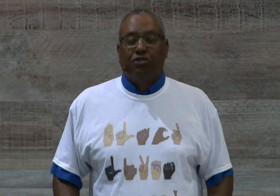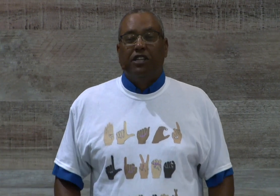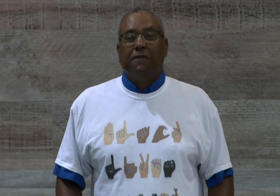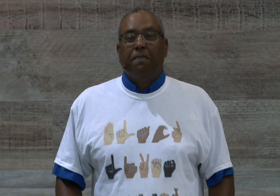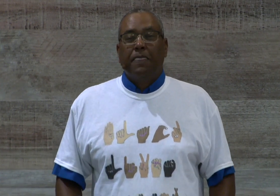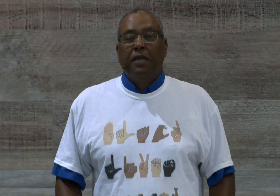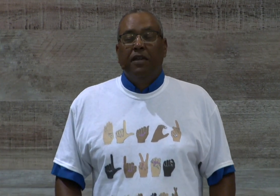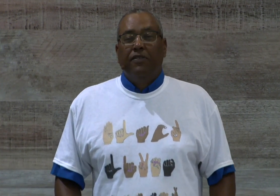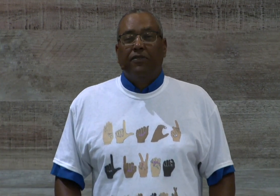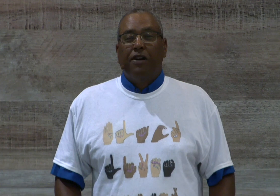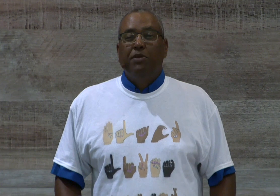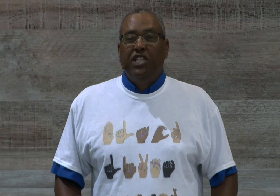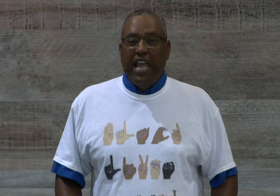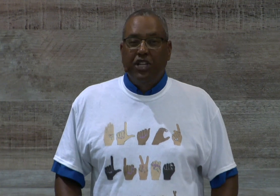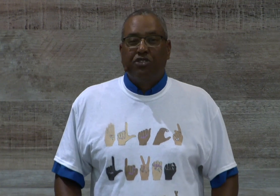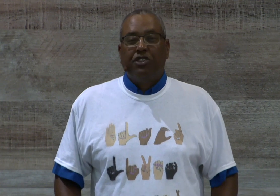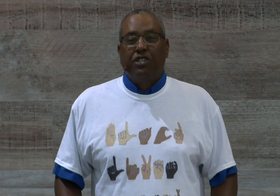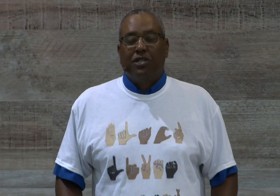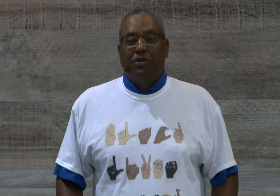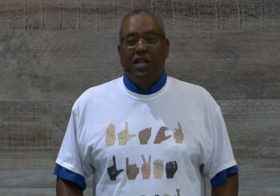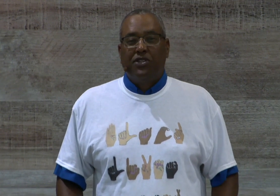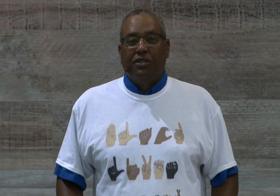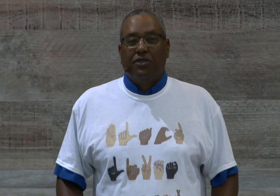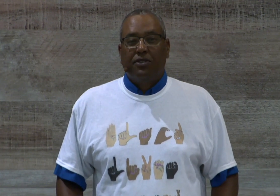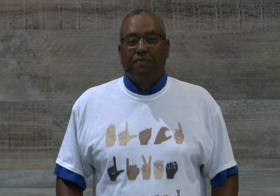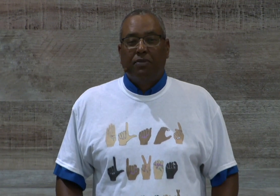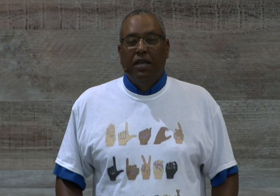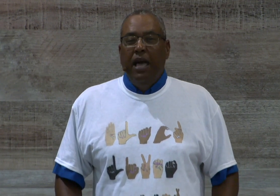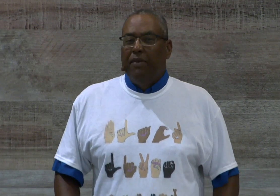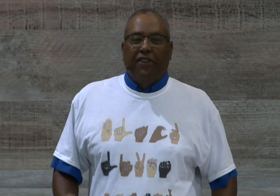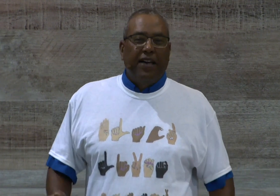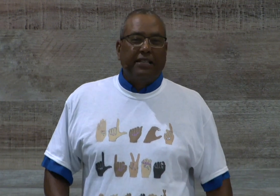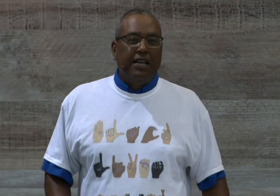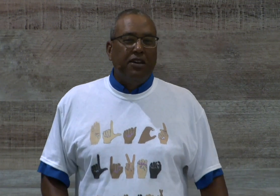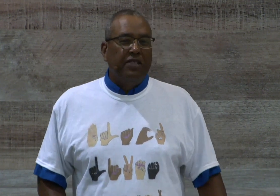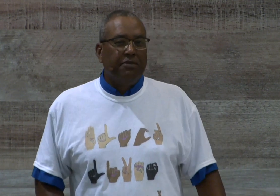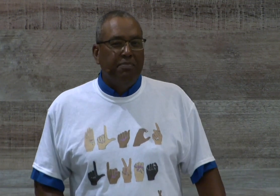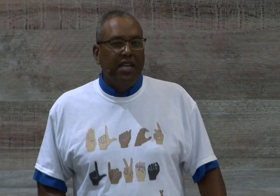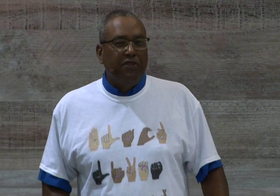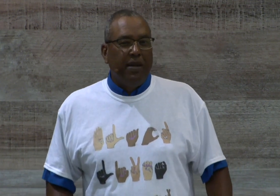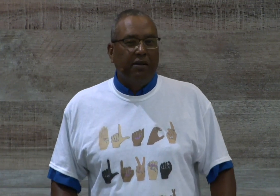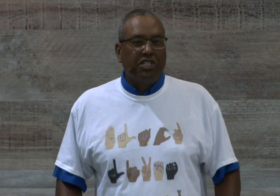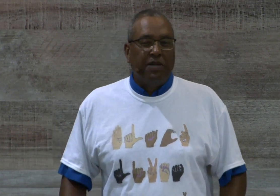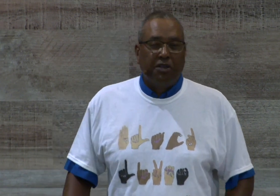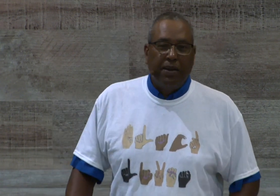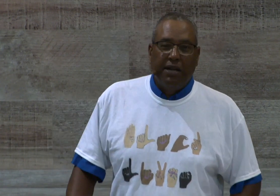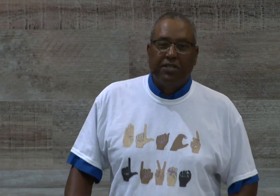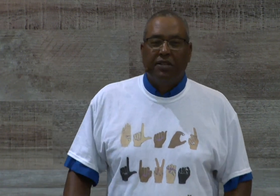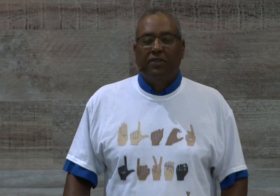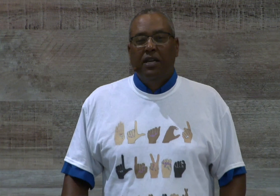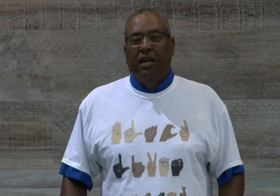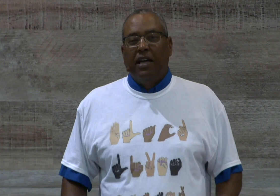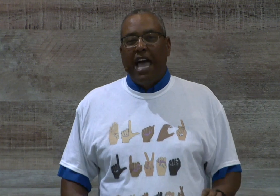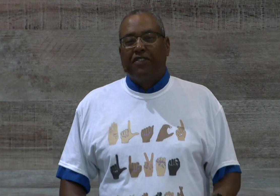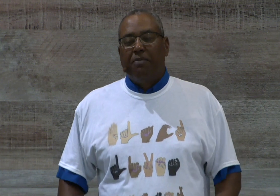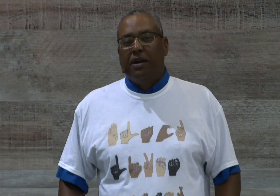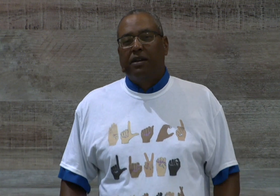from dangerous situations. Matter of fact, I know that many of your parents, special parents of African-American